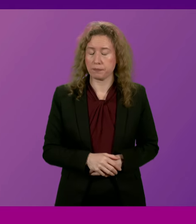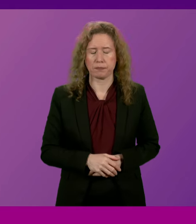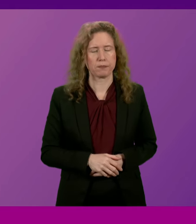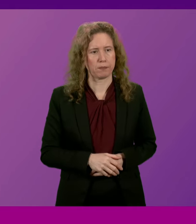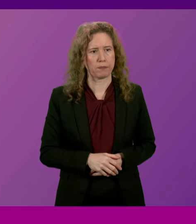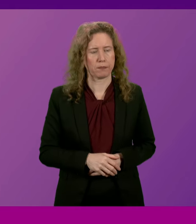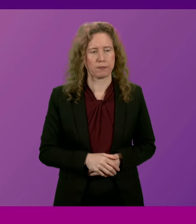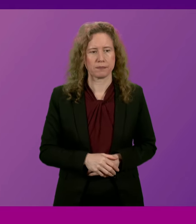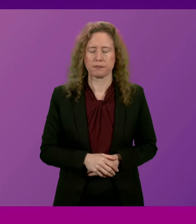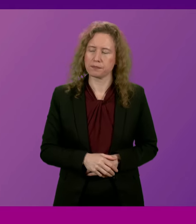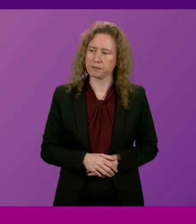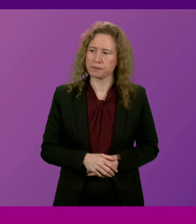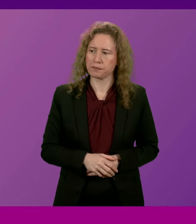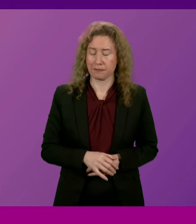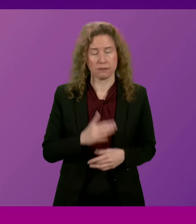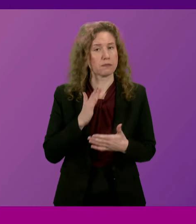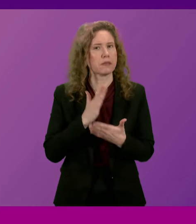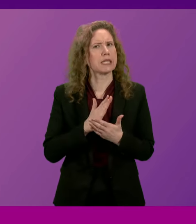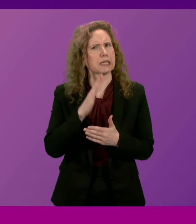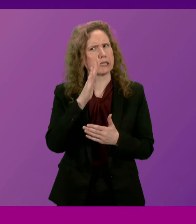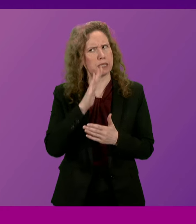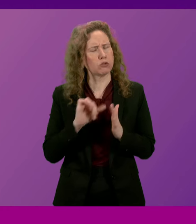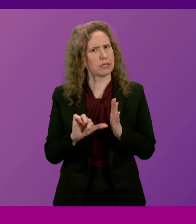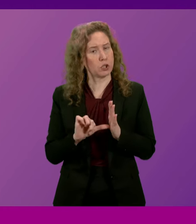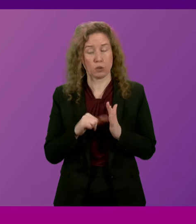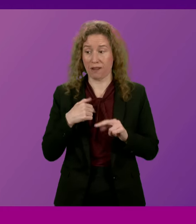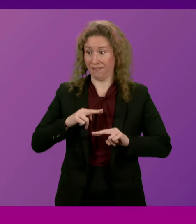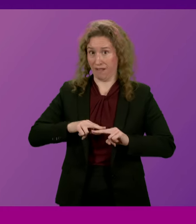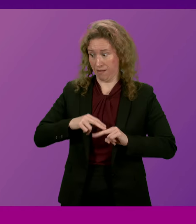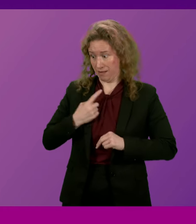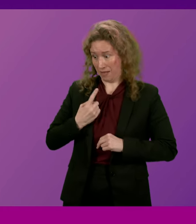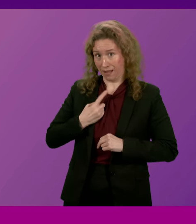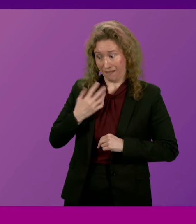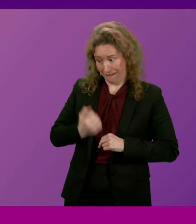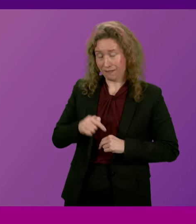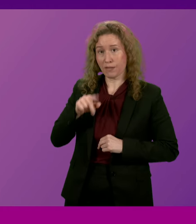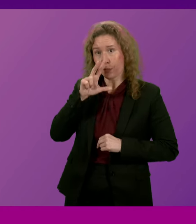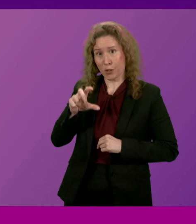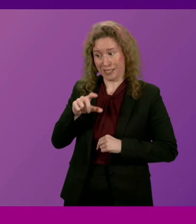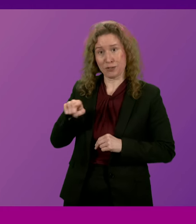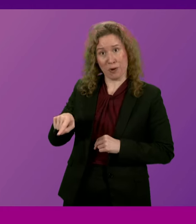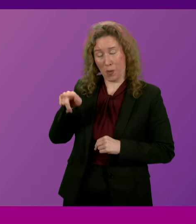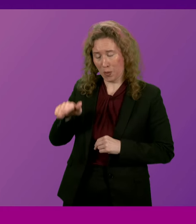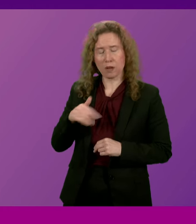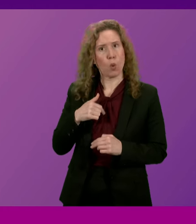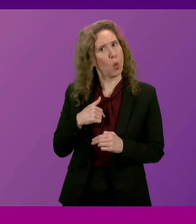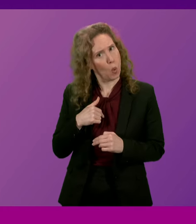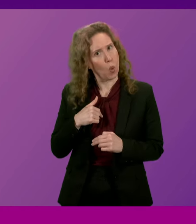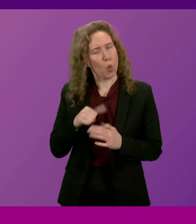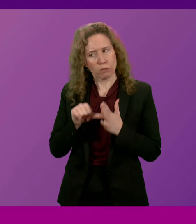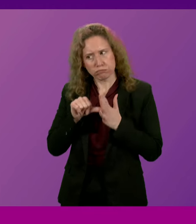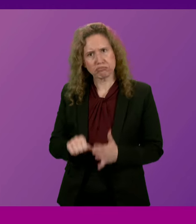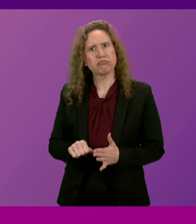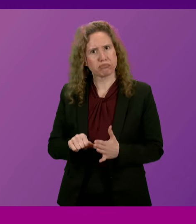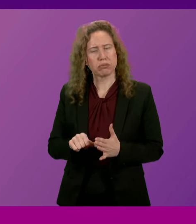think this is a serious issue, and as the father of a 13-year-old I wrestle with these challenges on a constant